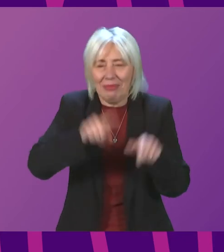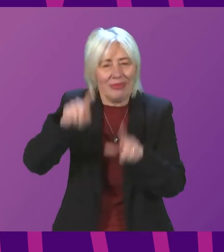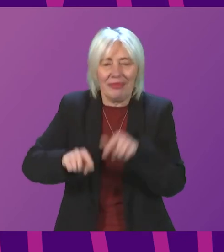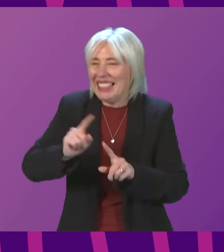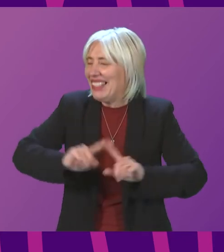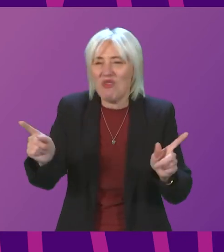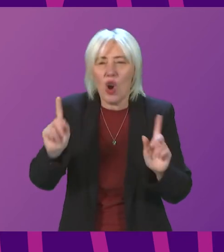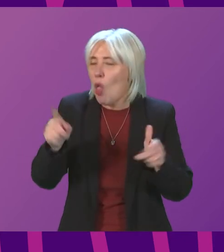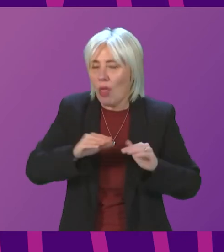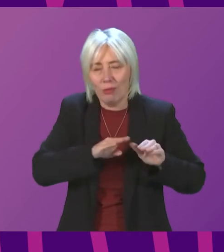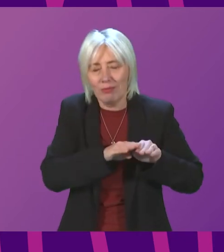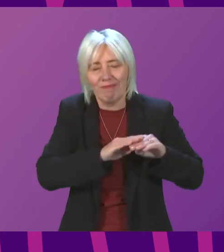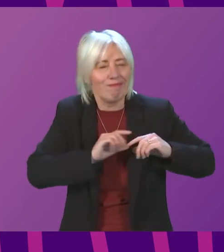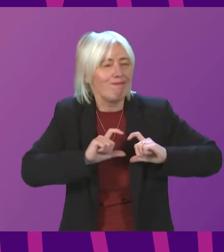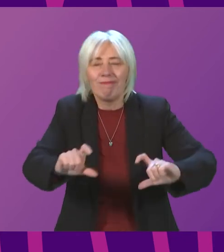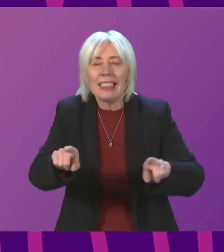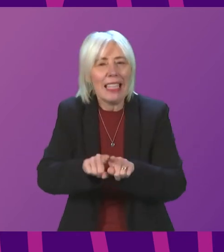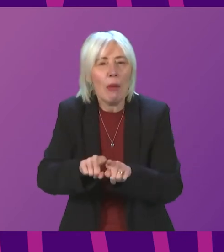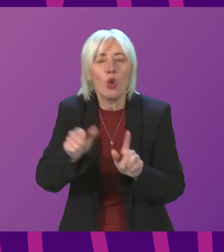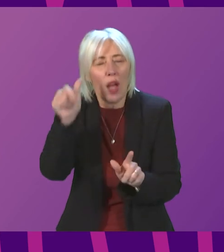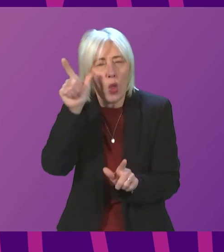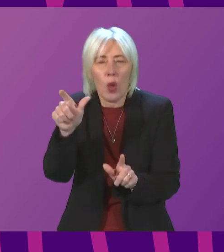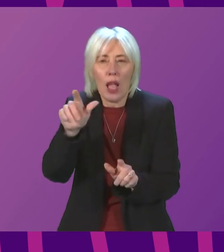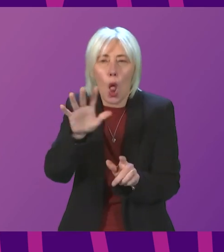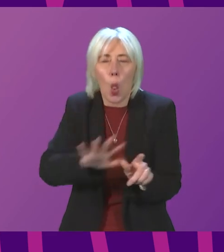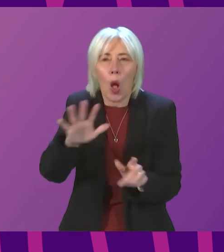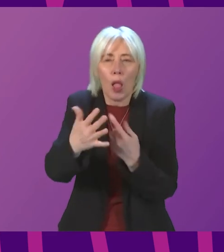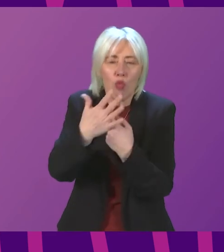be cognizant of the local pressures and challenges at that immediate moment in time.